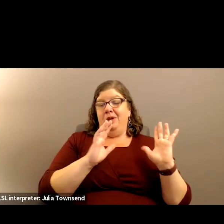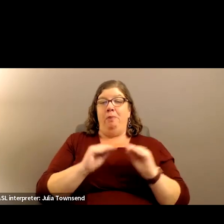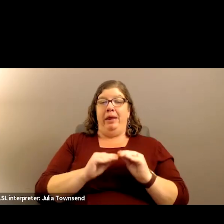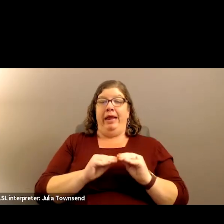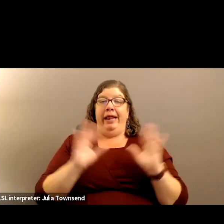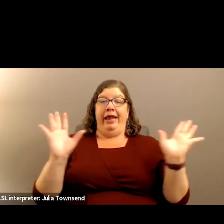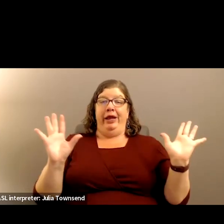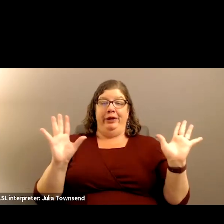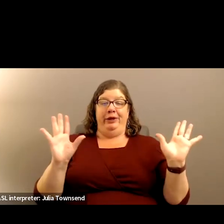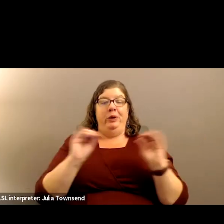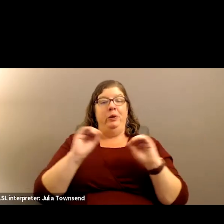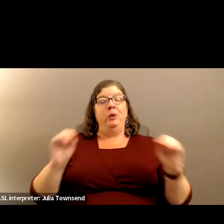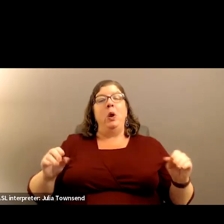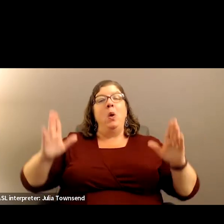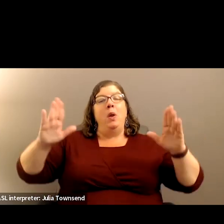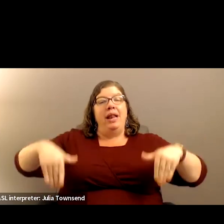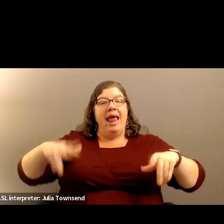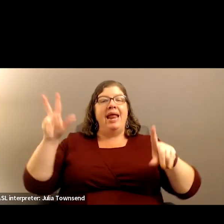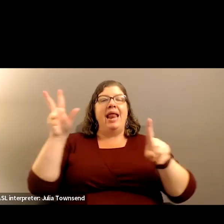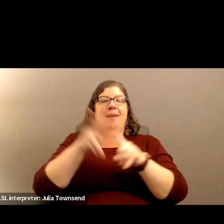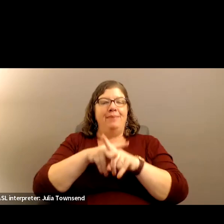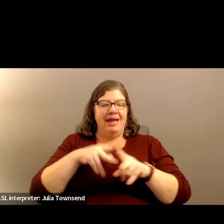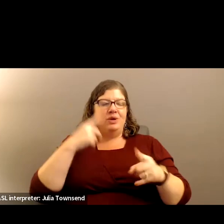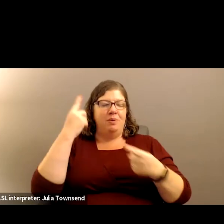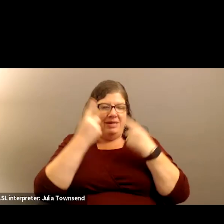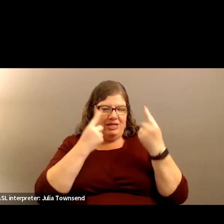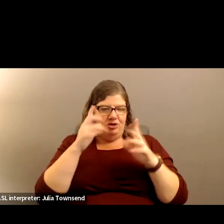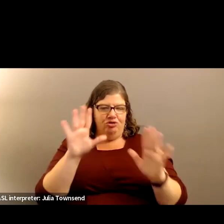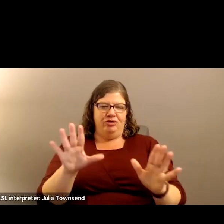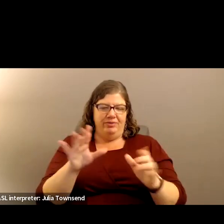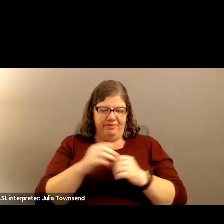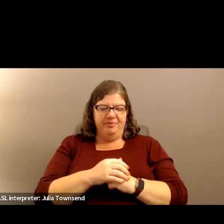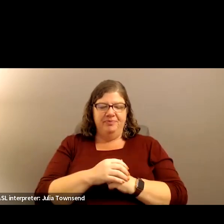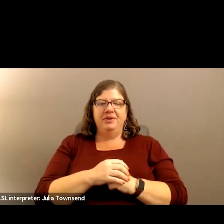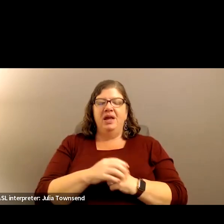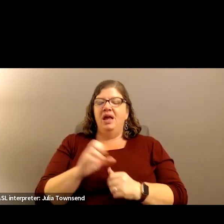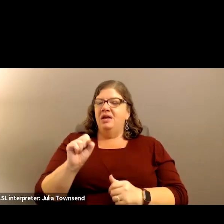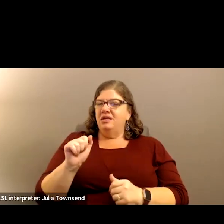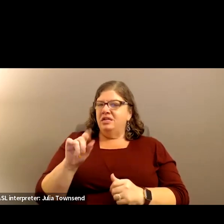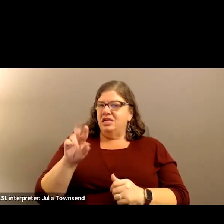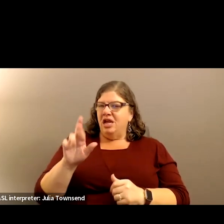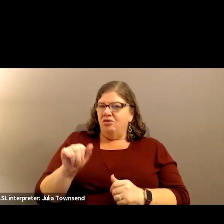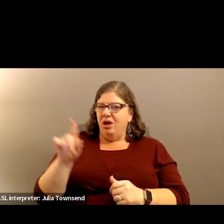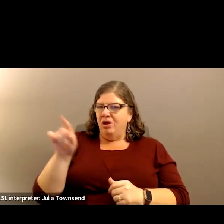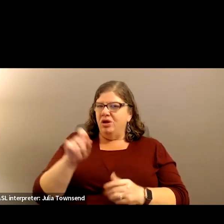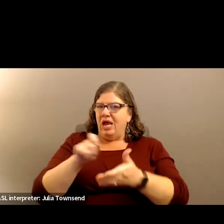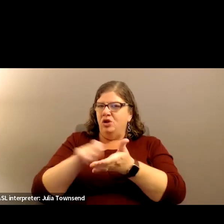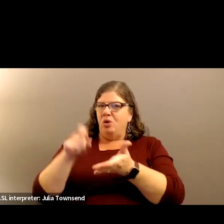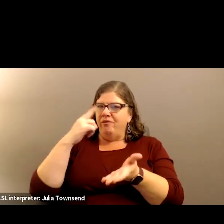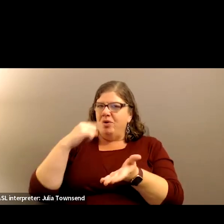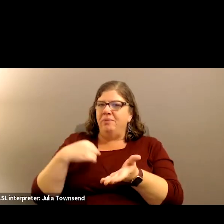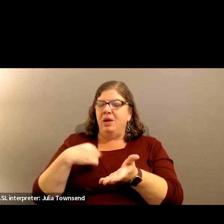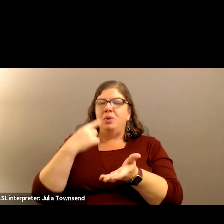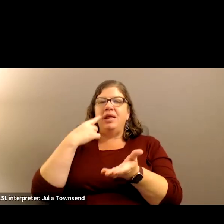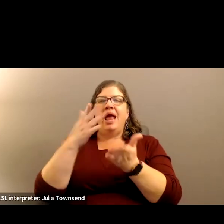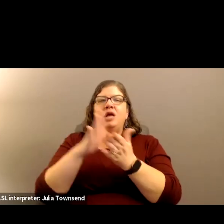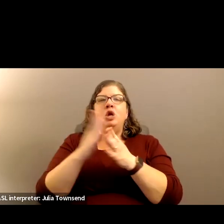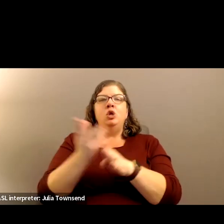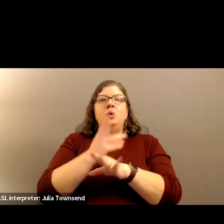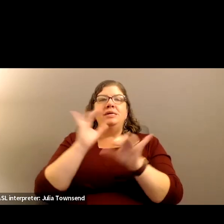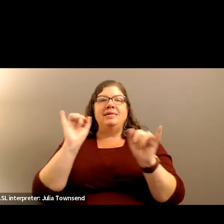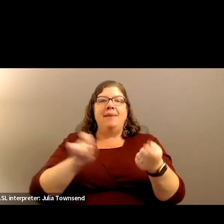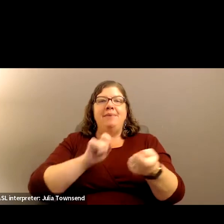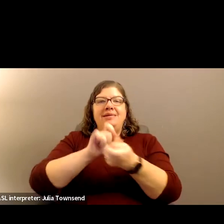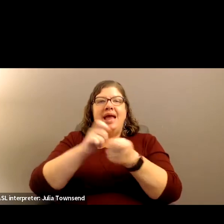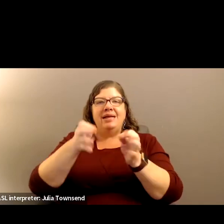No late applications will be considered. And we'll use the same. I know Sandra and they're taking notes from me. What I'll ask is that we use the same